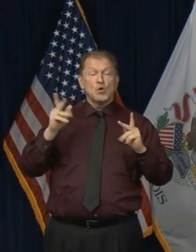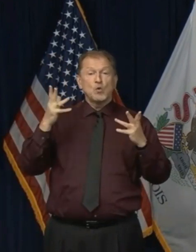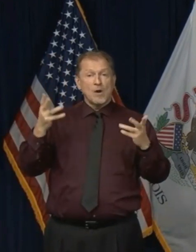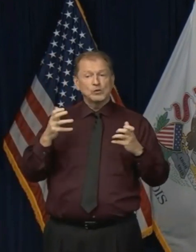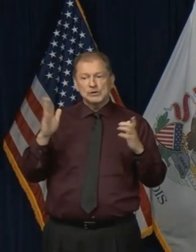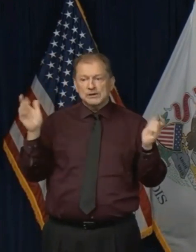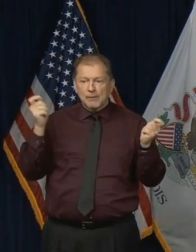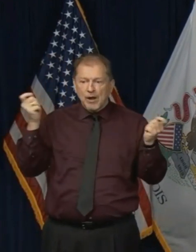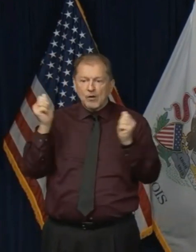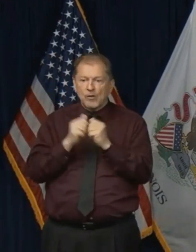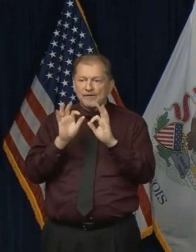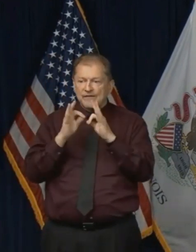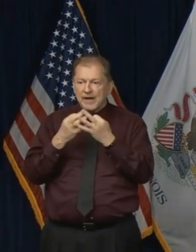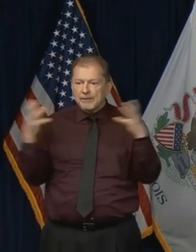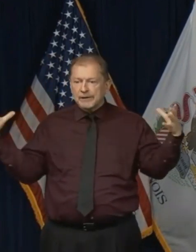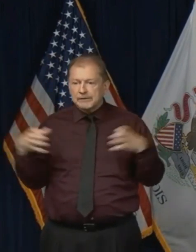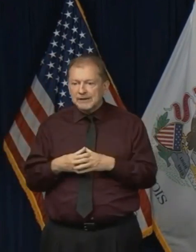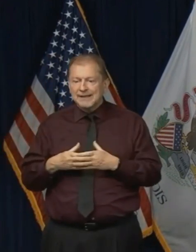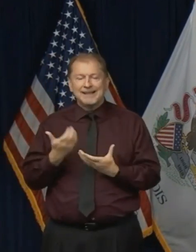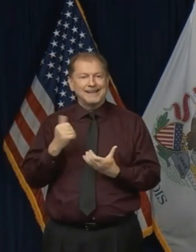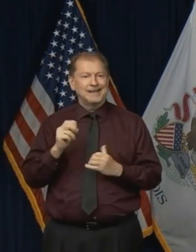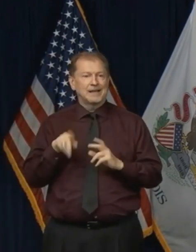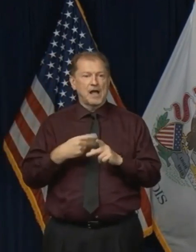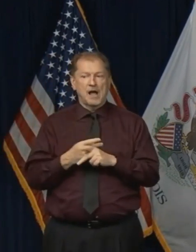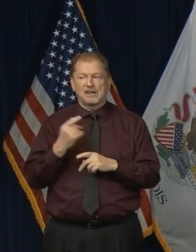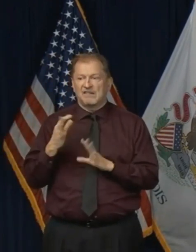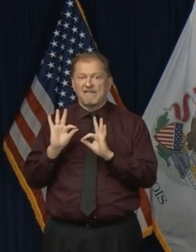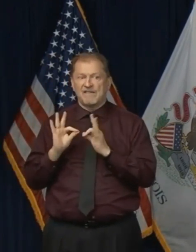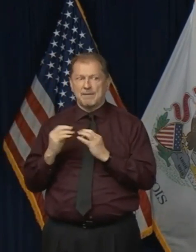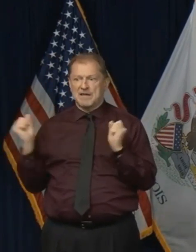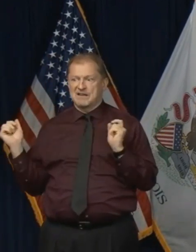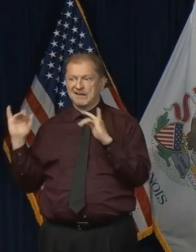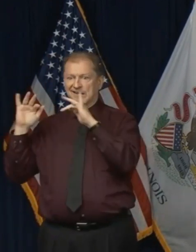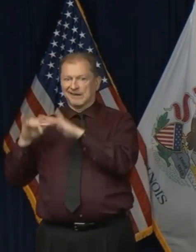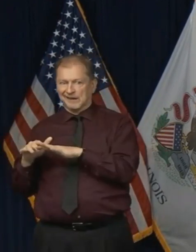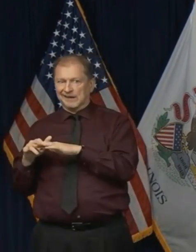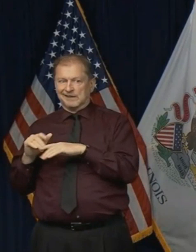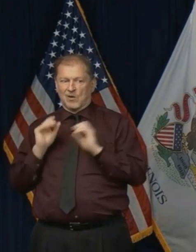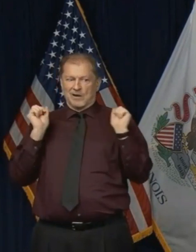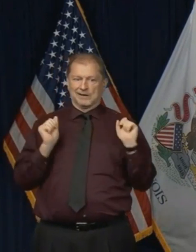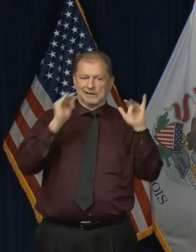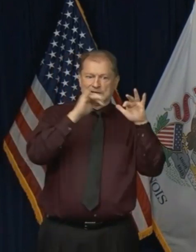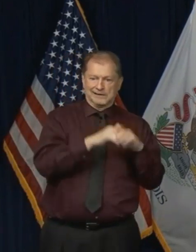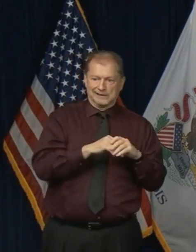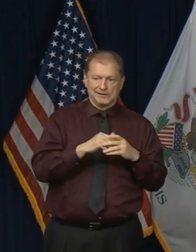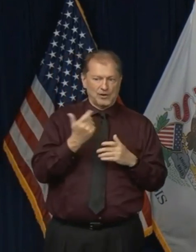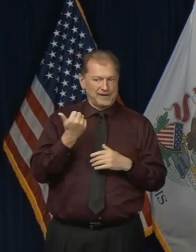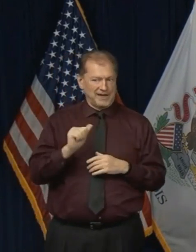anyway? Will there be any sort of enforcement mechanism to ensure there is no needless travel in the coming weeks?